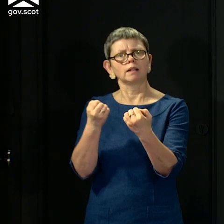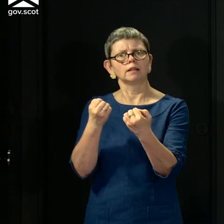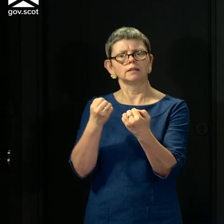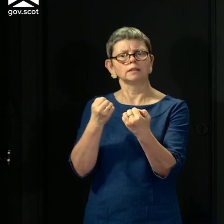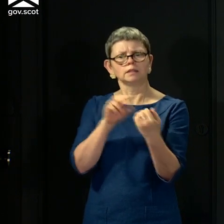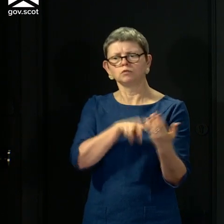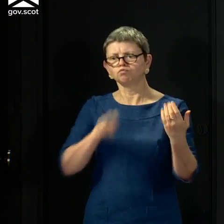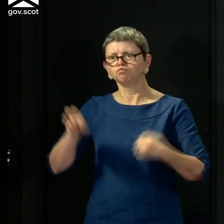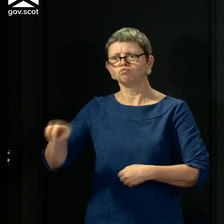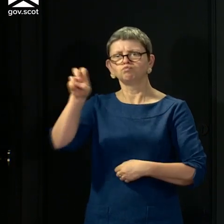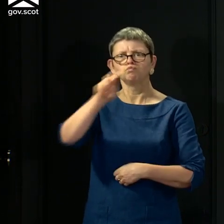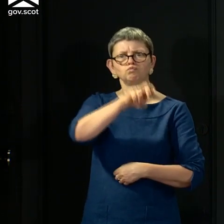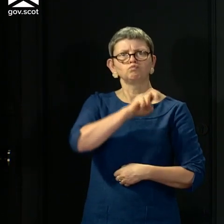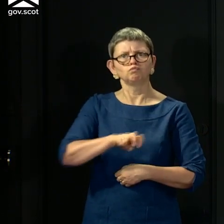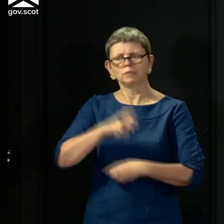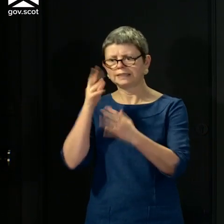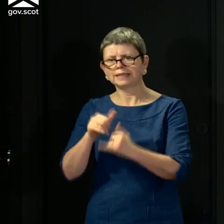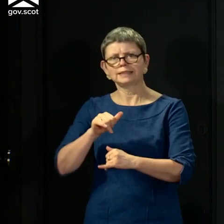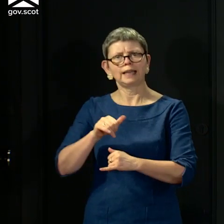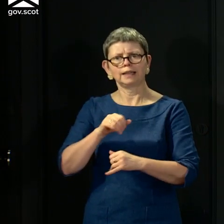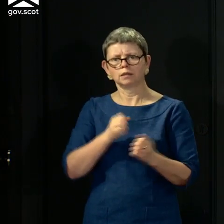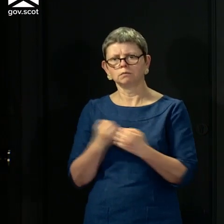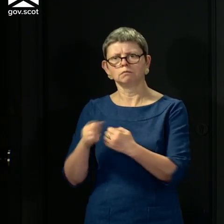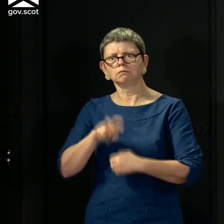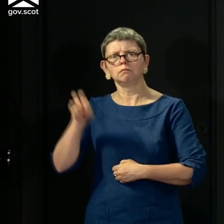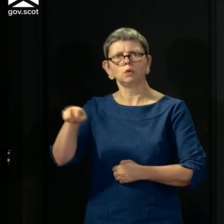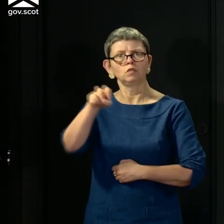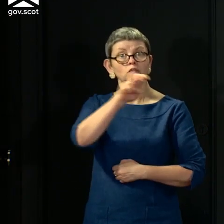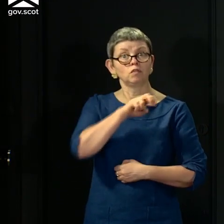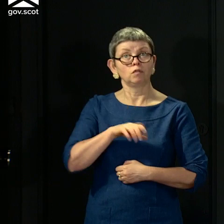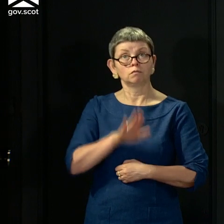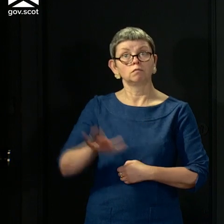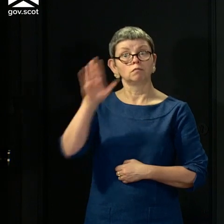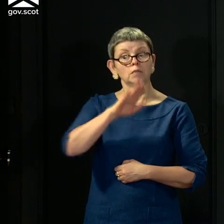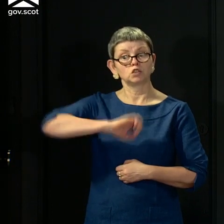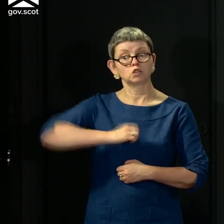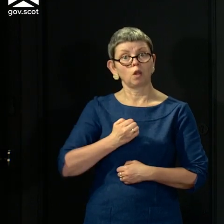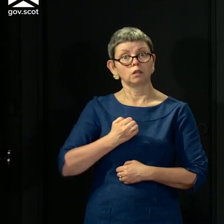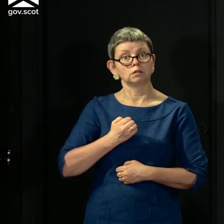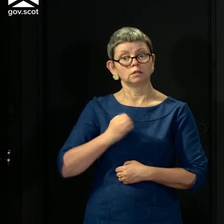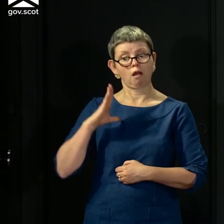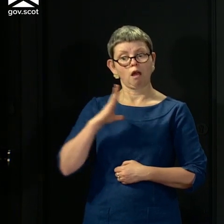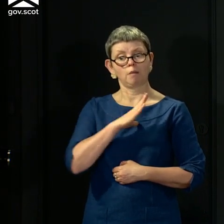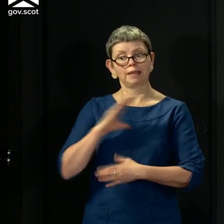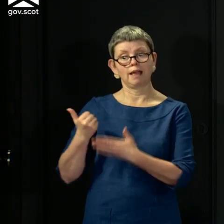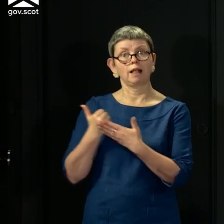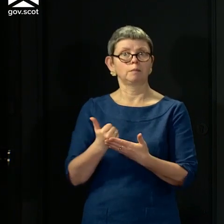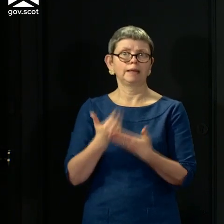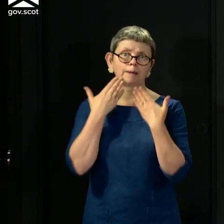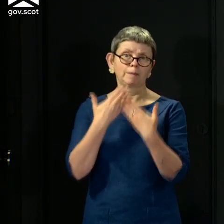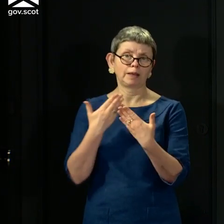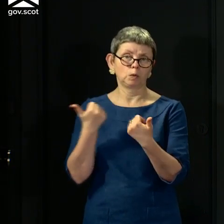parts of Scotland and rural Scotland in particular. And that's with the assistance of the army, which I'm very grateful